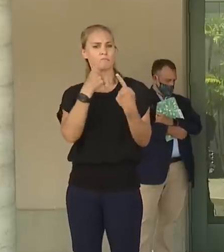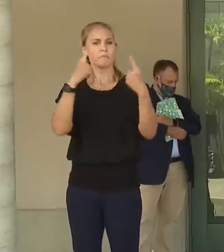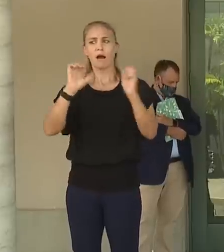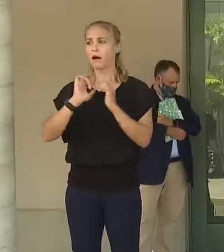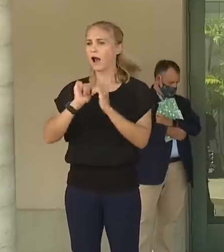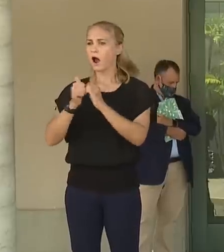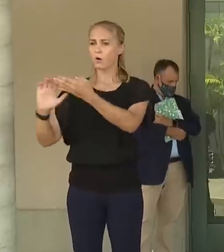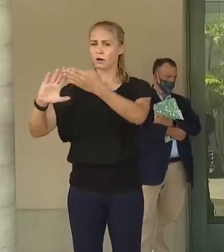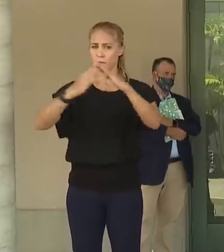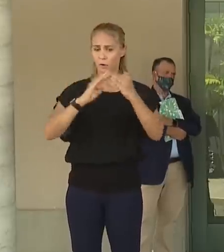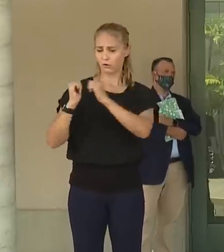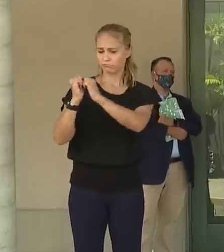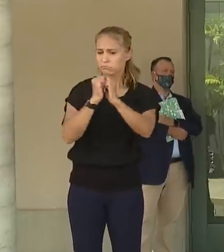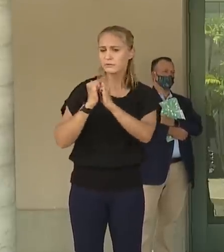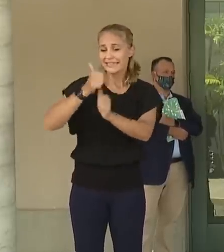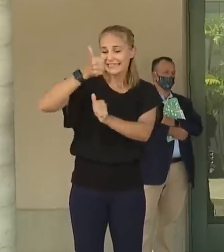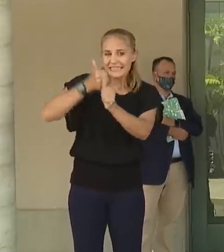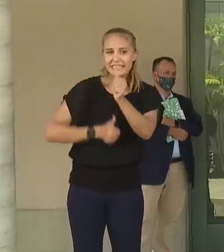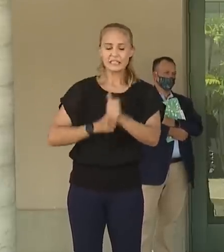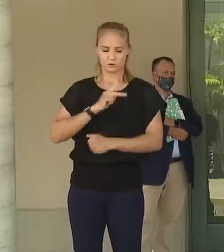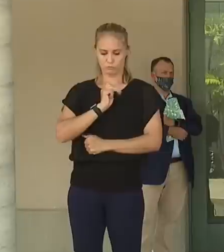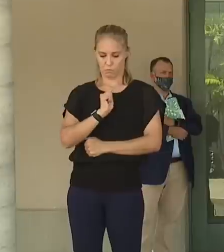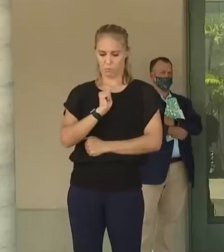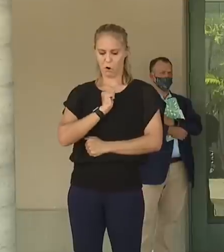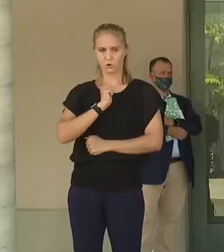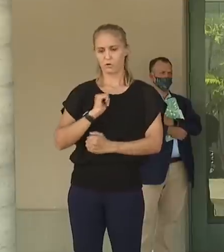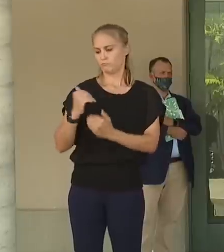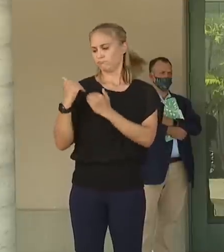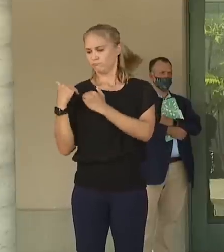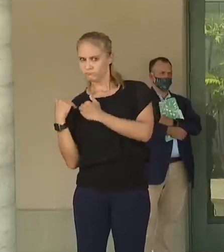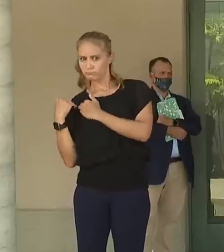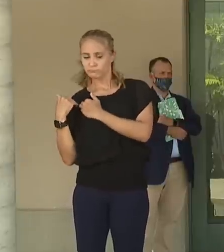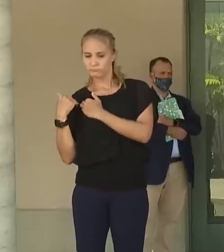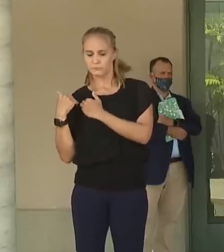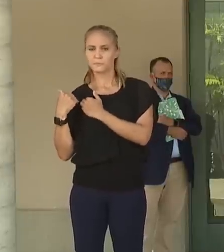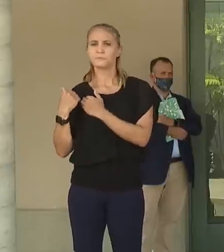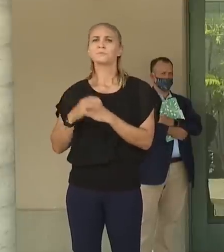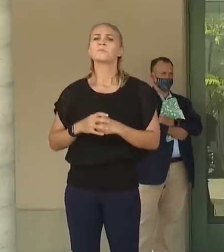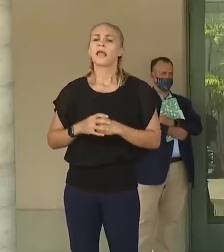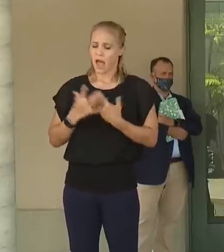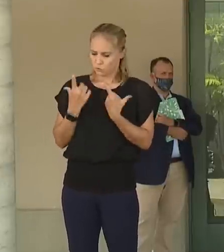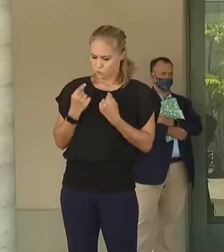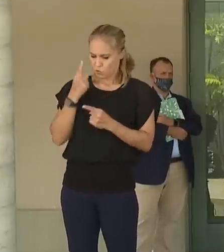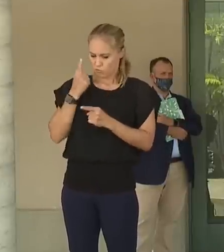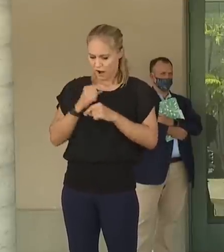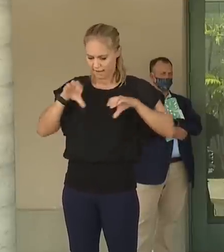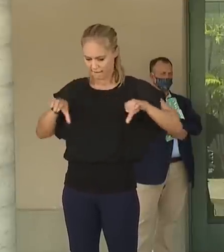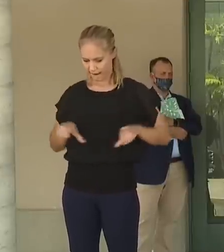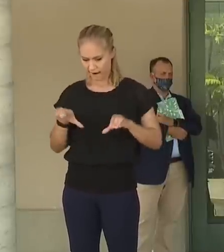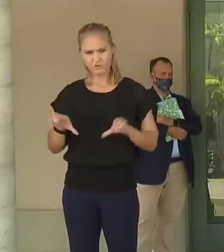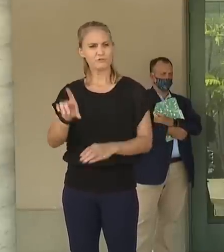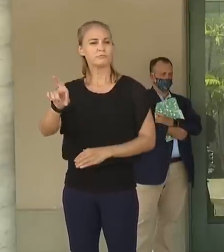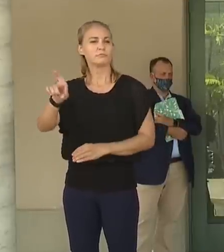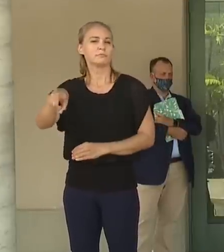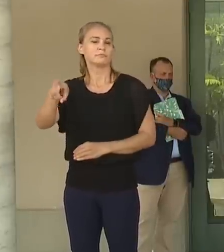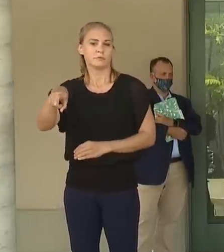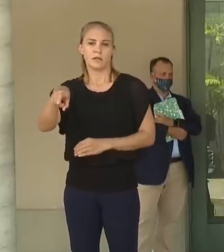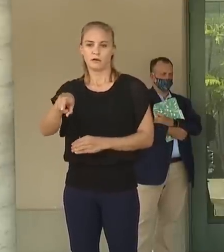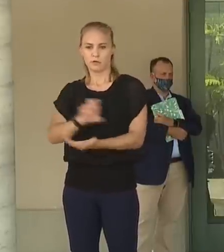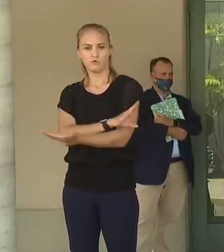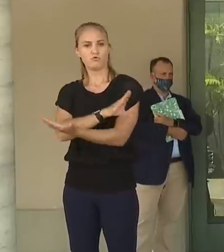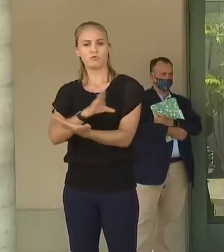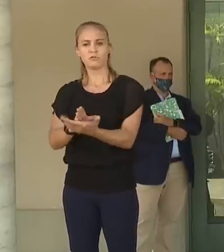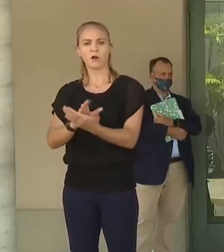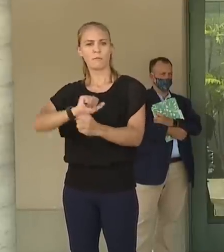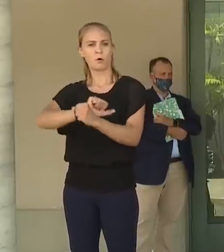community if each of us take personal responsibility and take the actions necessary in order to stop